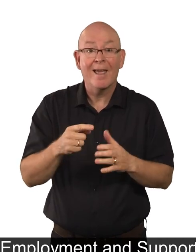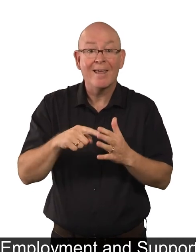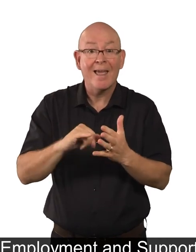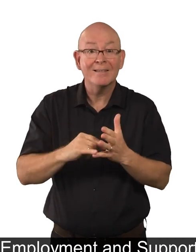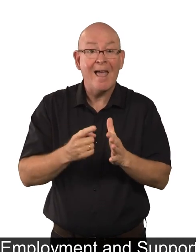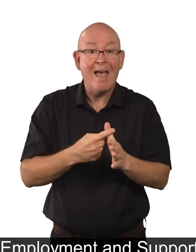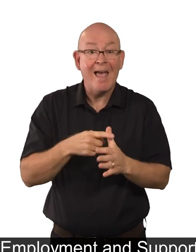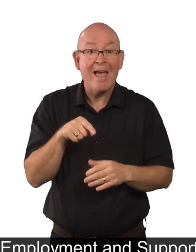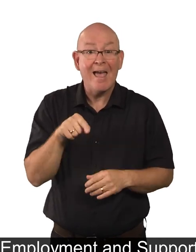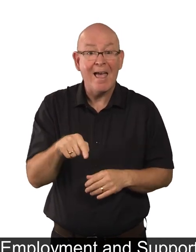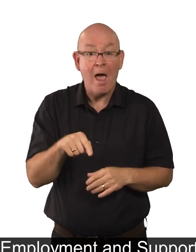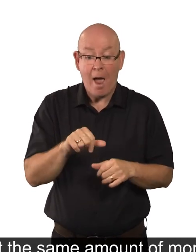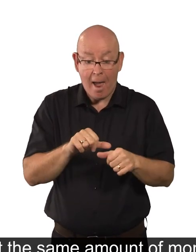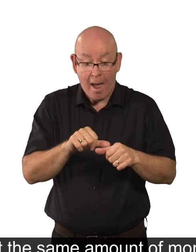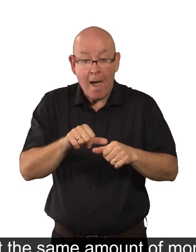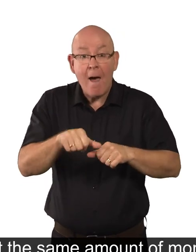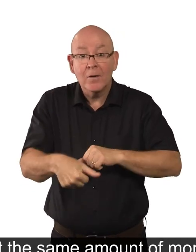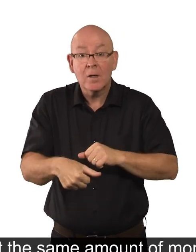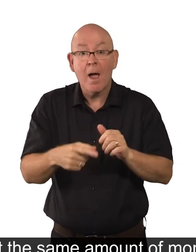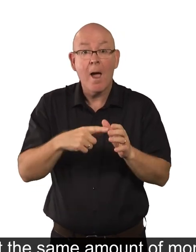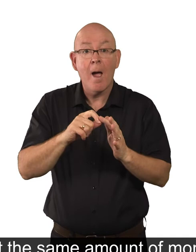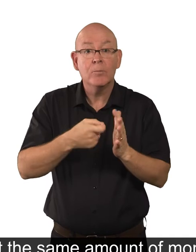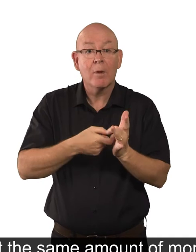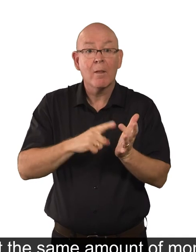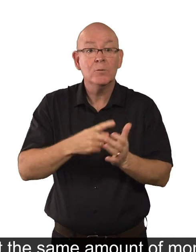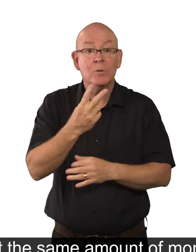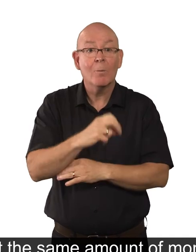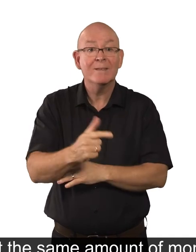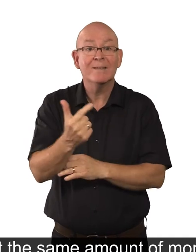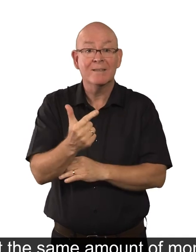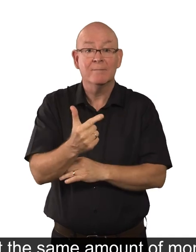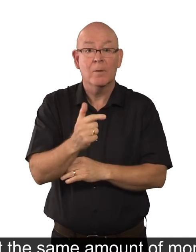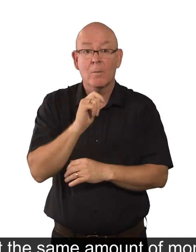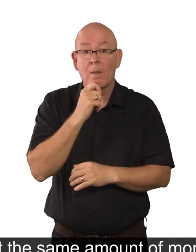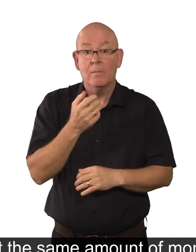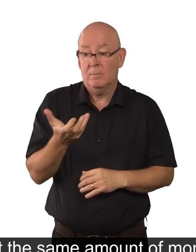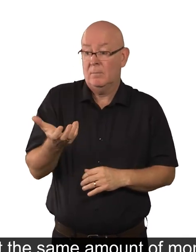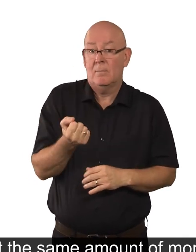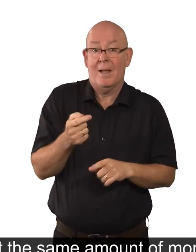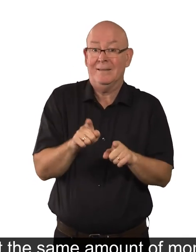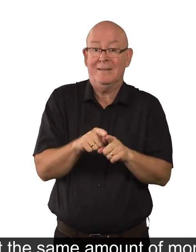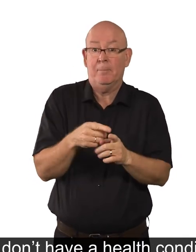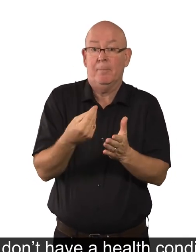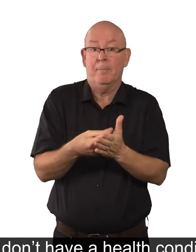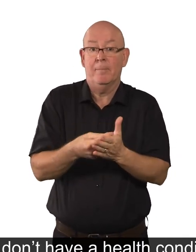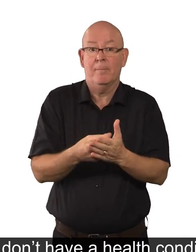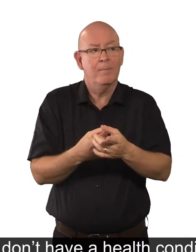2017, get the same amount of money as people that are looking for work and don't have a health